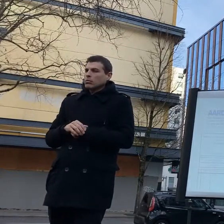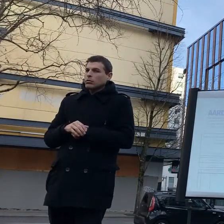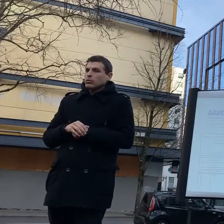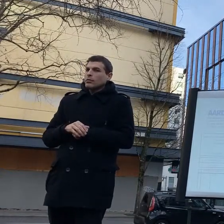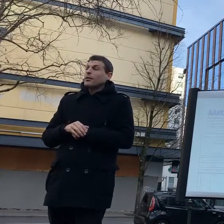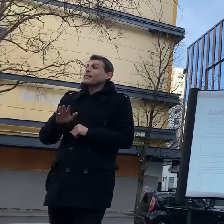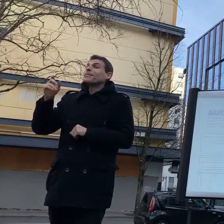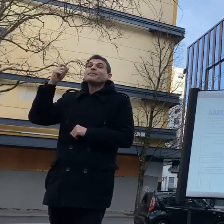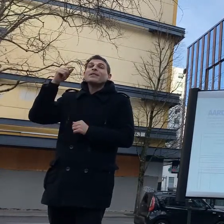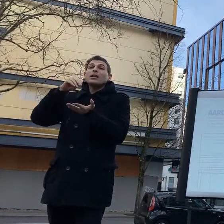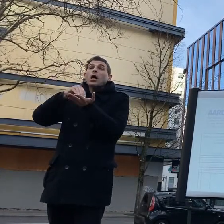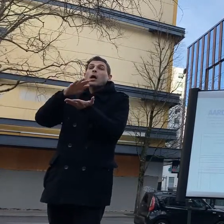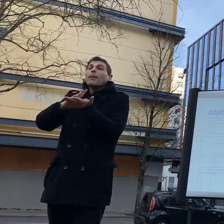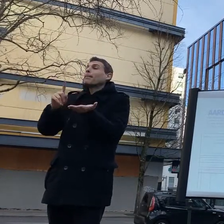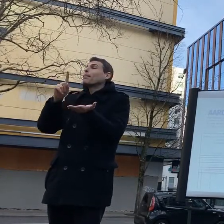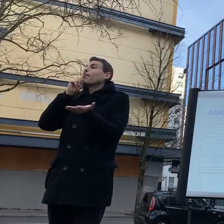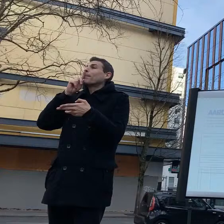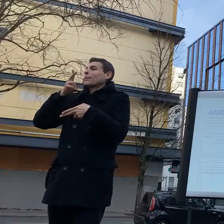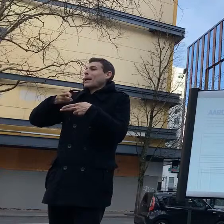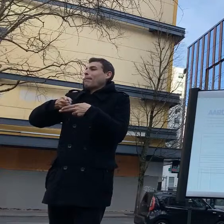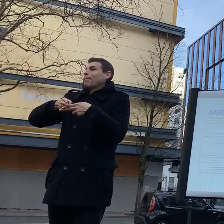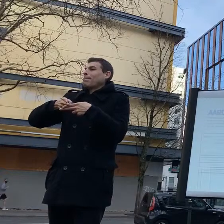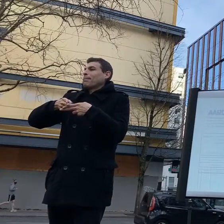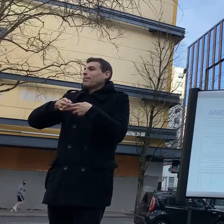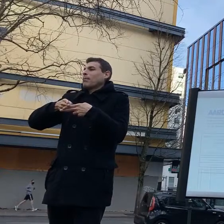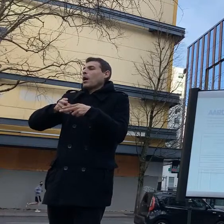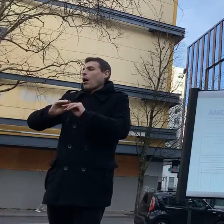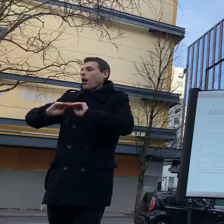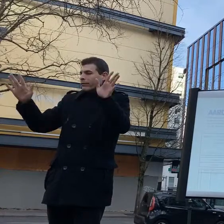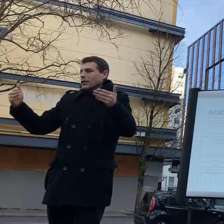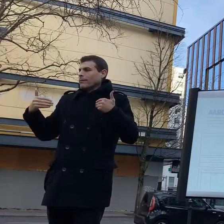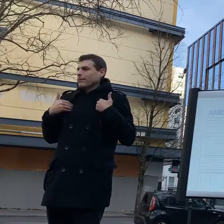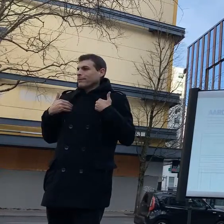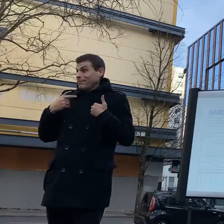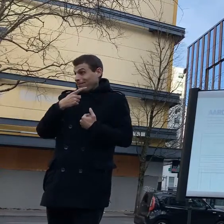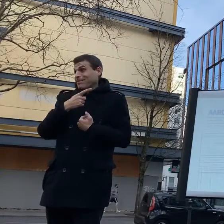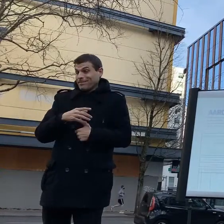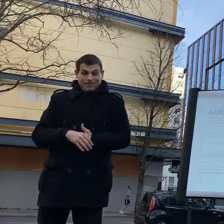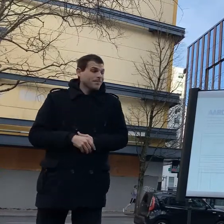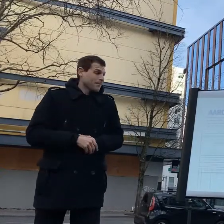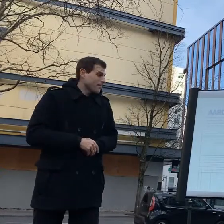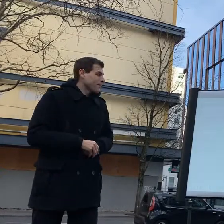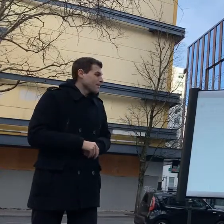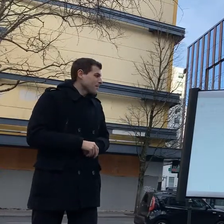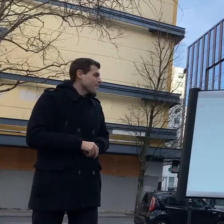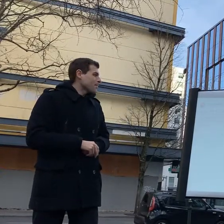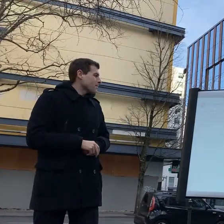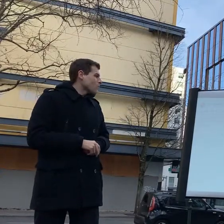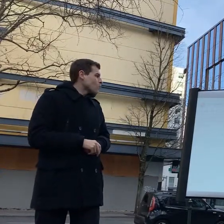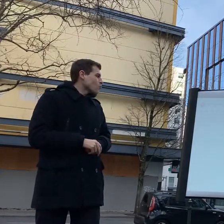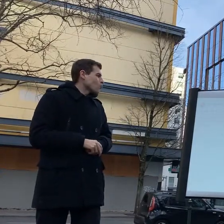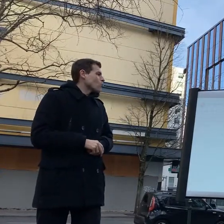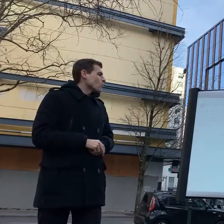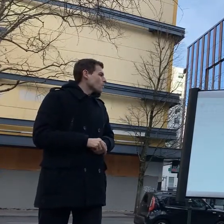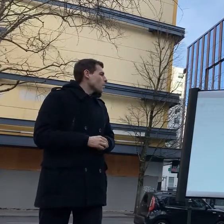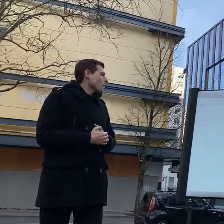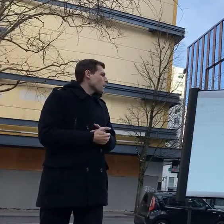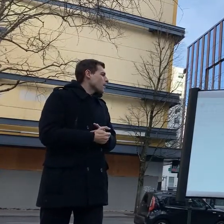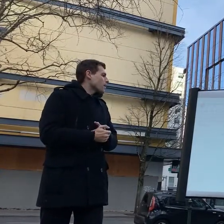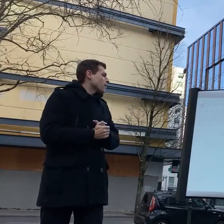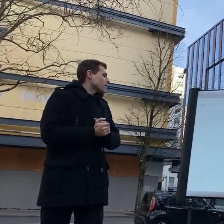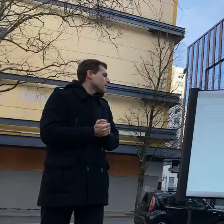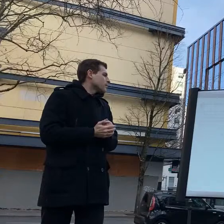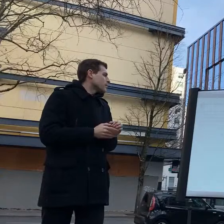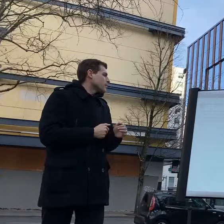um do not pour water on hc it's not a good idea to pour them on any of these but